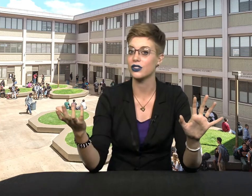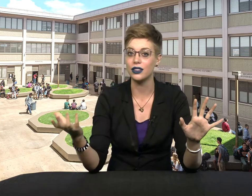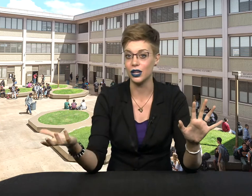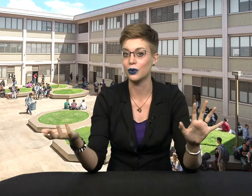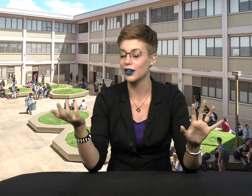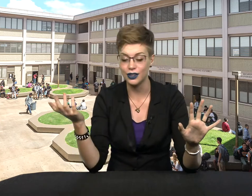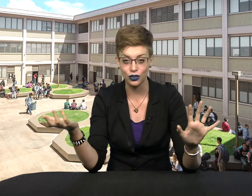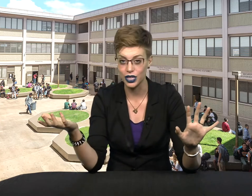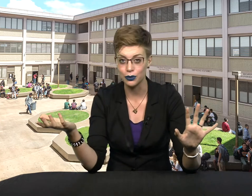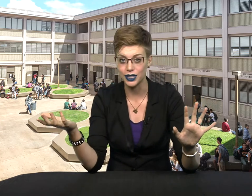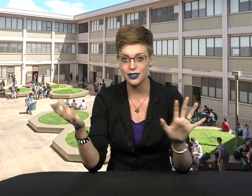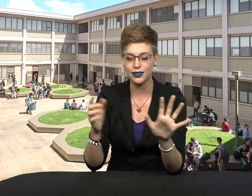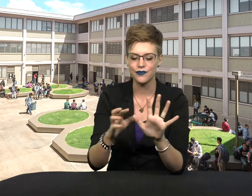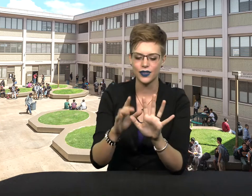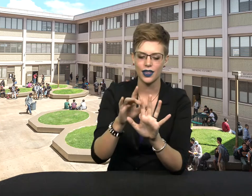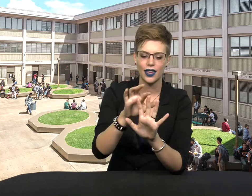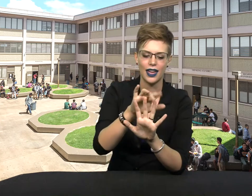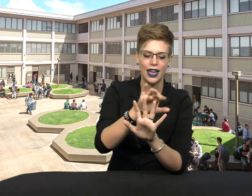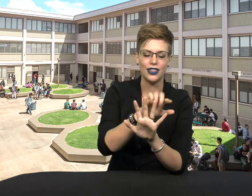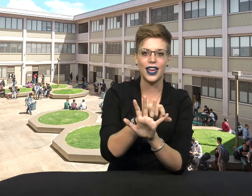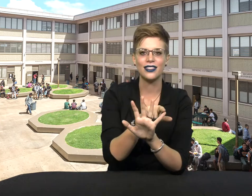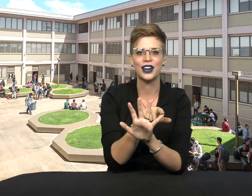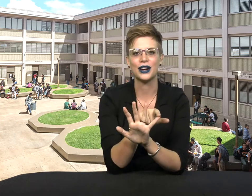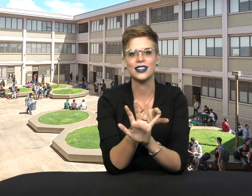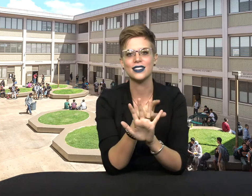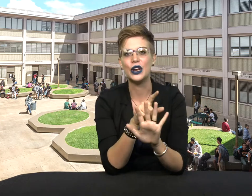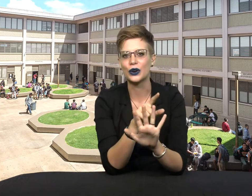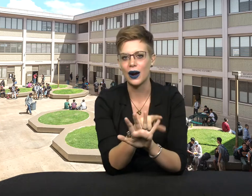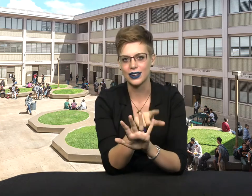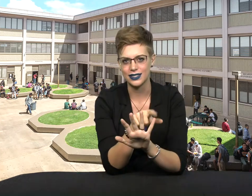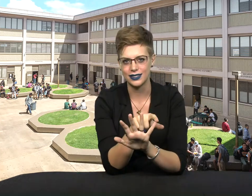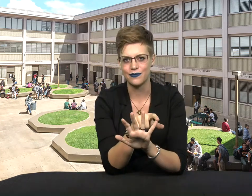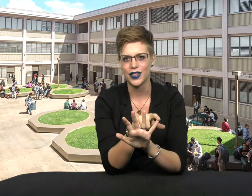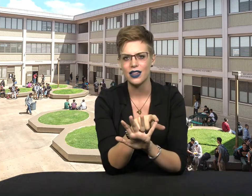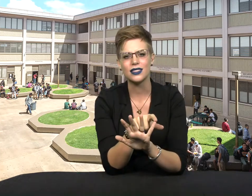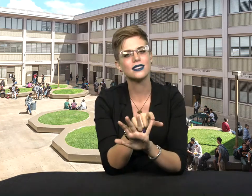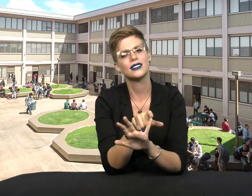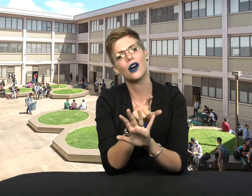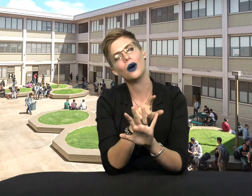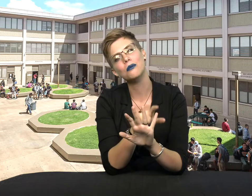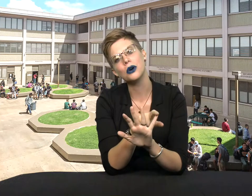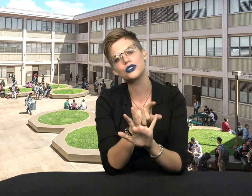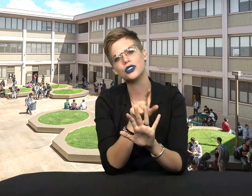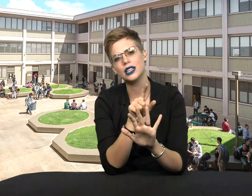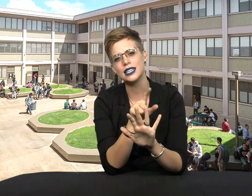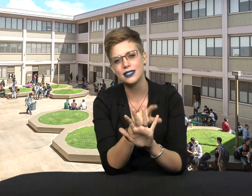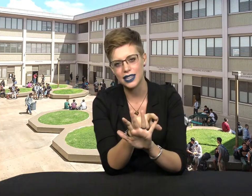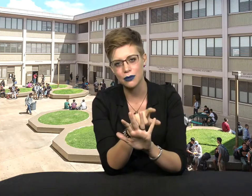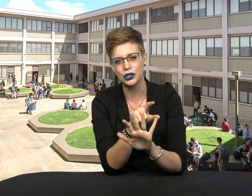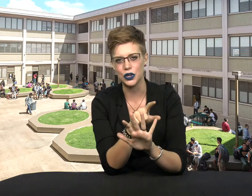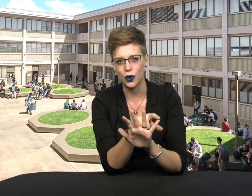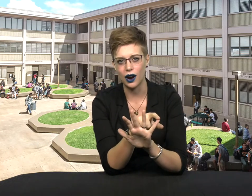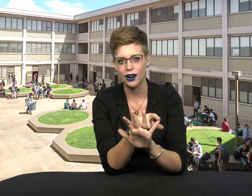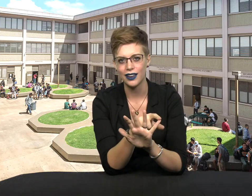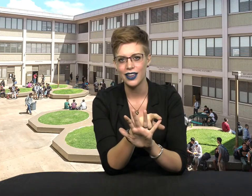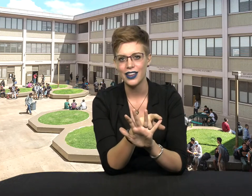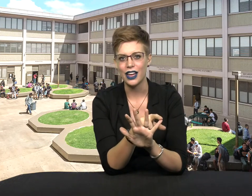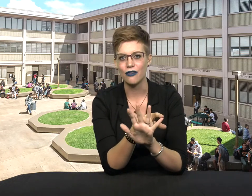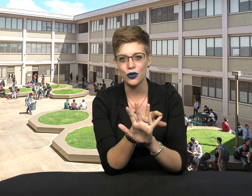lower in agreeableness. And then there is neuroticism. This is how emotionally stable you are. If you are